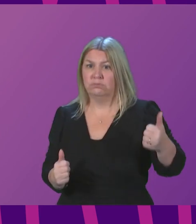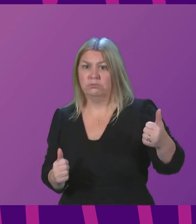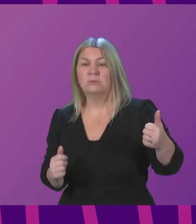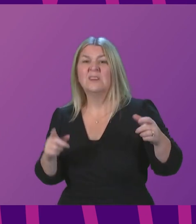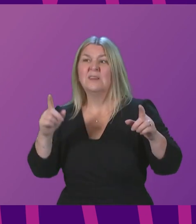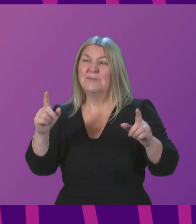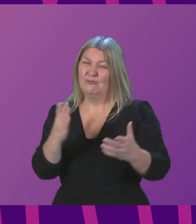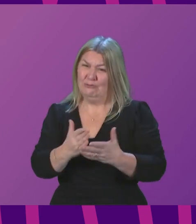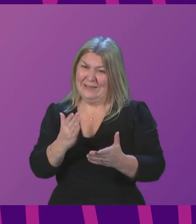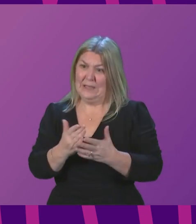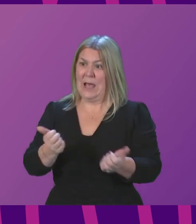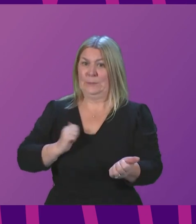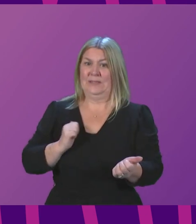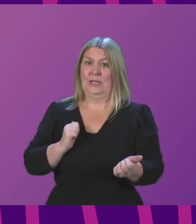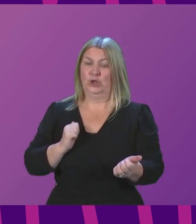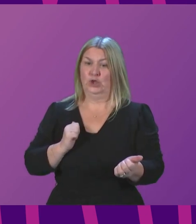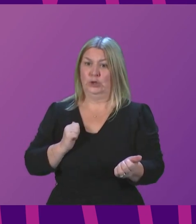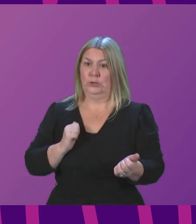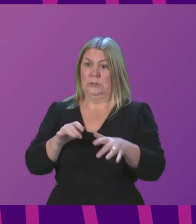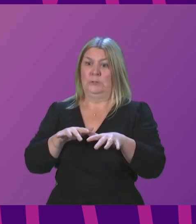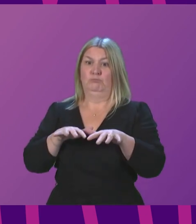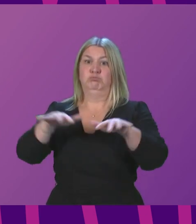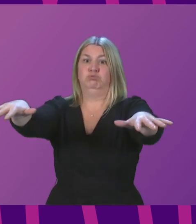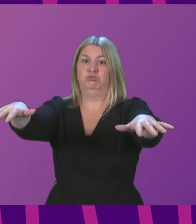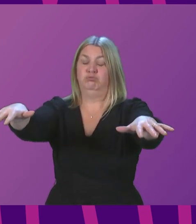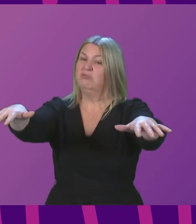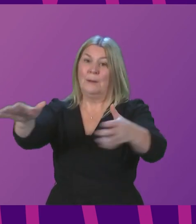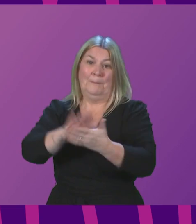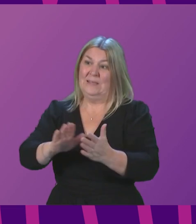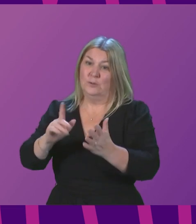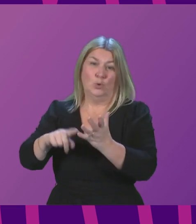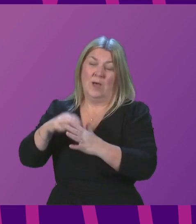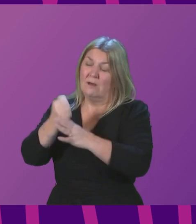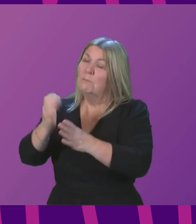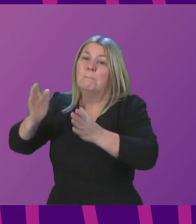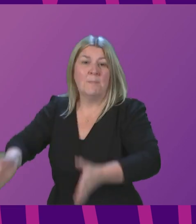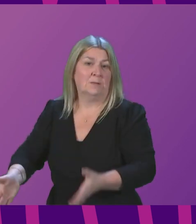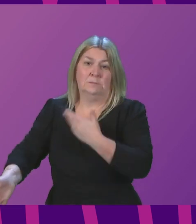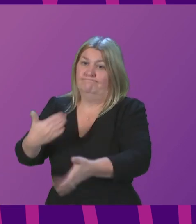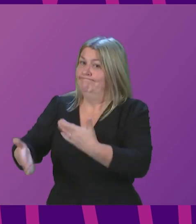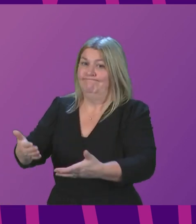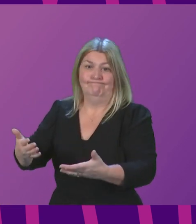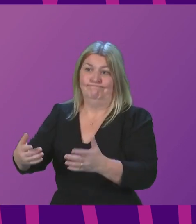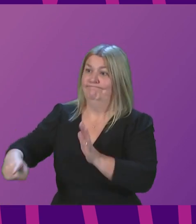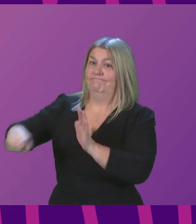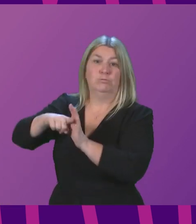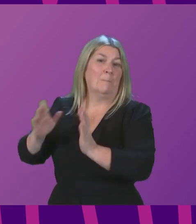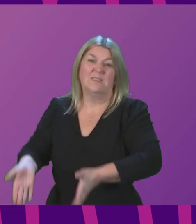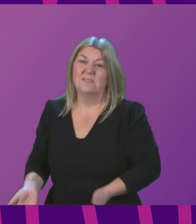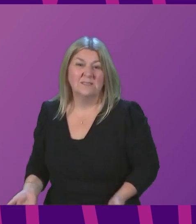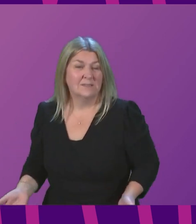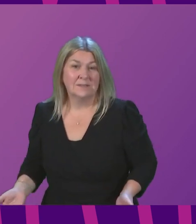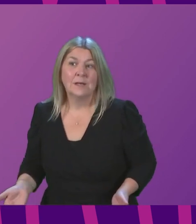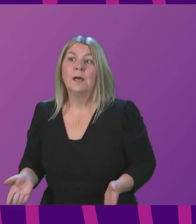unavoidable, I think, for the UK Government to act and I hope they act sooner rather than later because that is the issue here. The sooner we act,